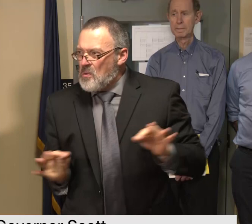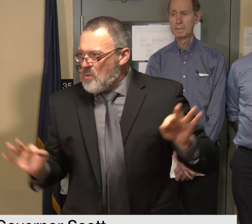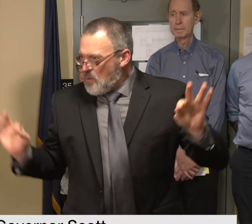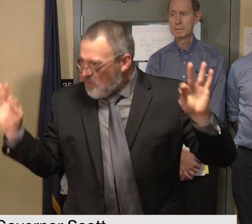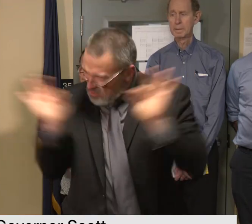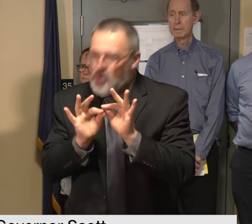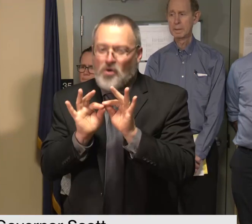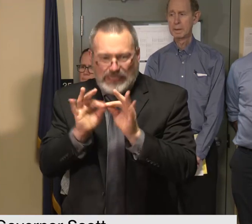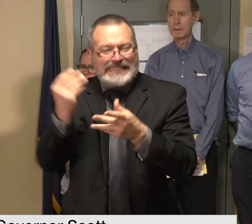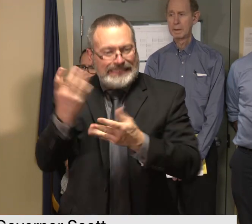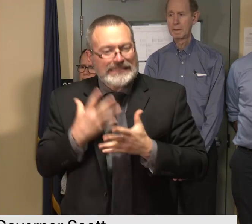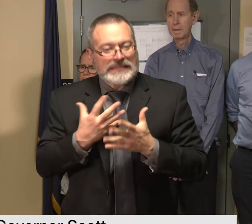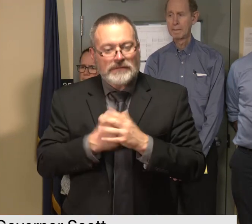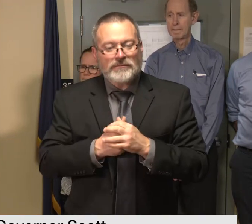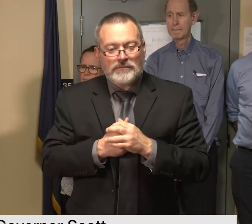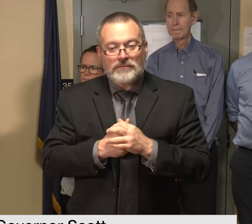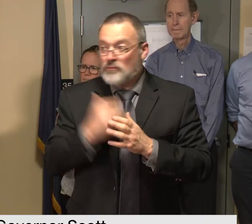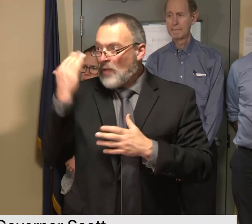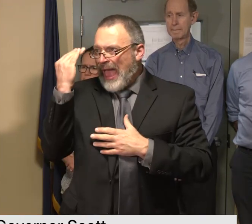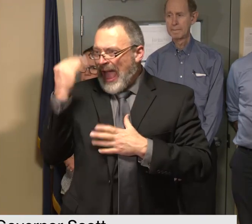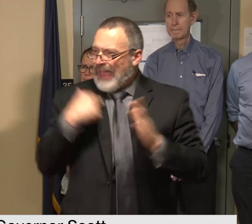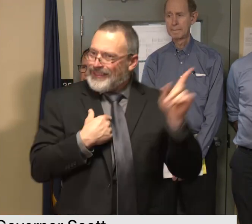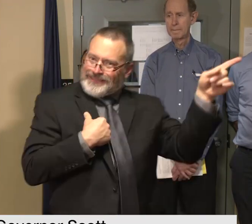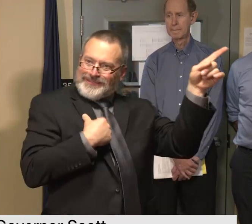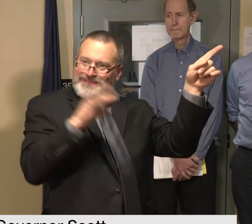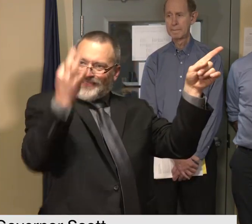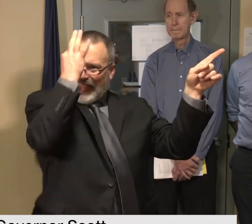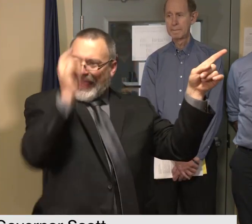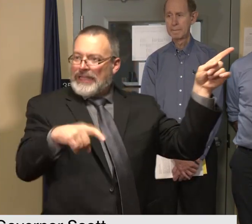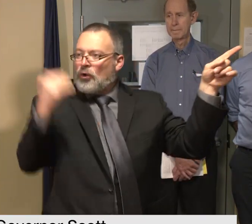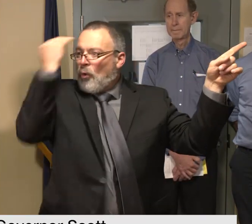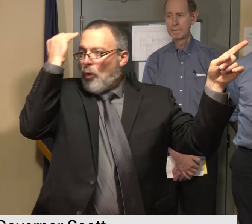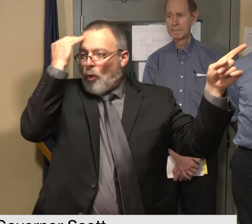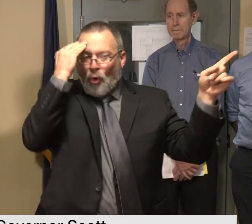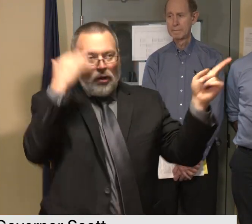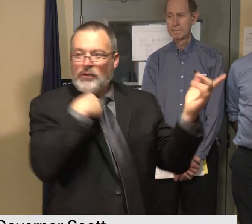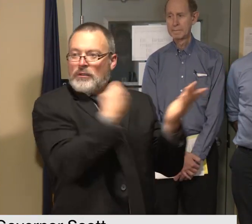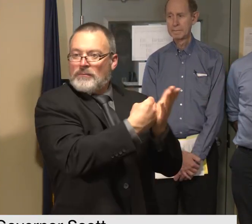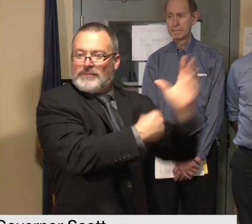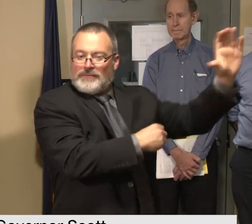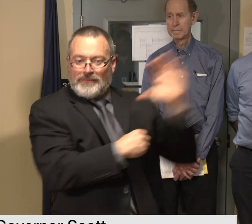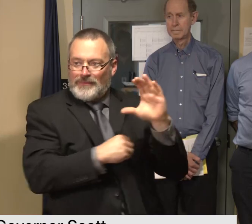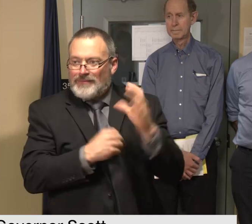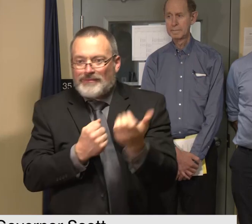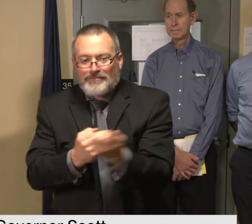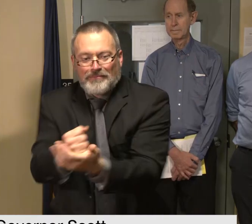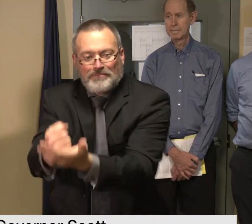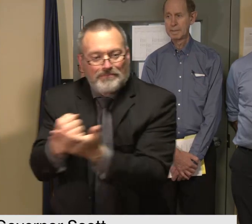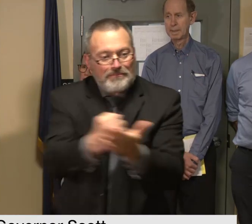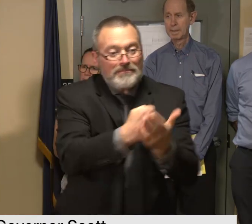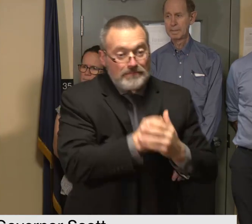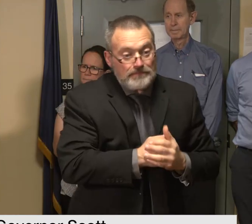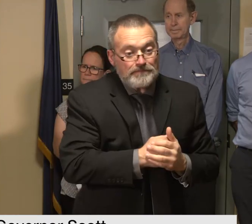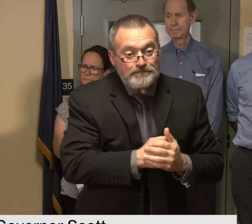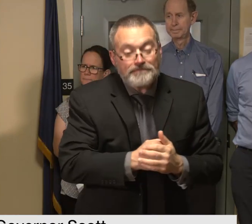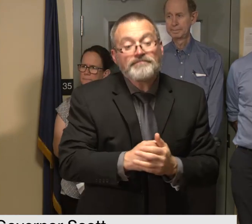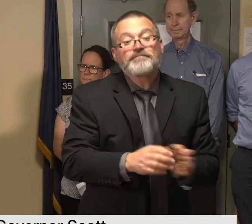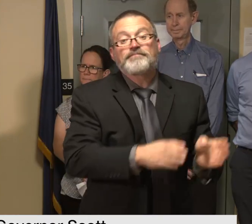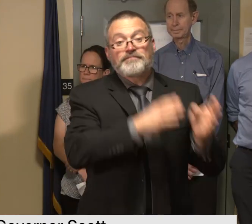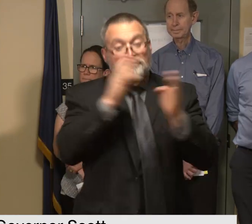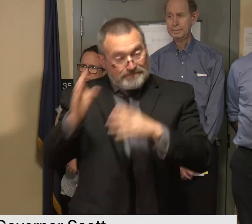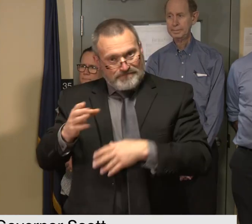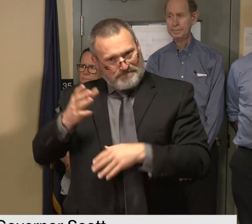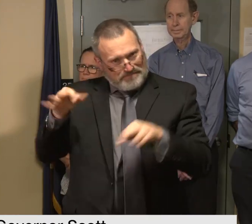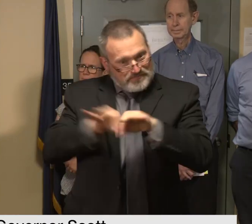thresholds step 3 is to start cleaning up and drying out as the governor mentioned get the wet